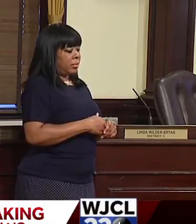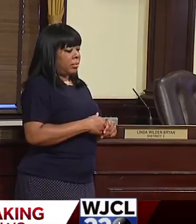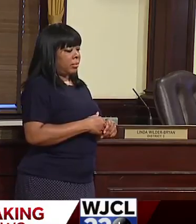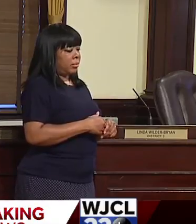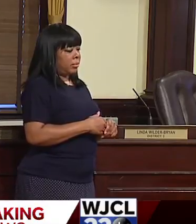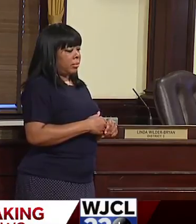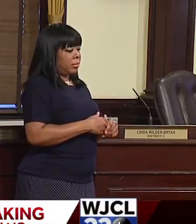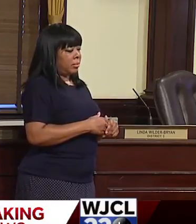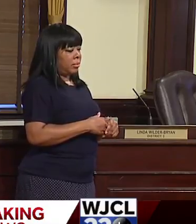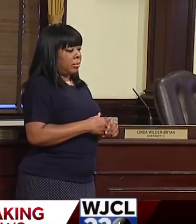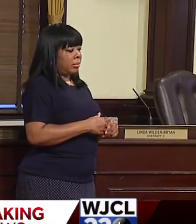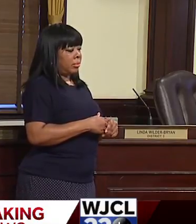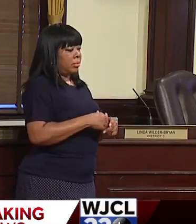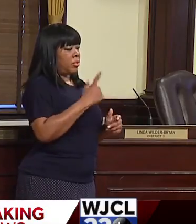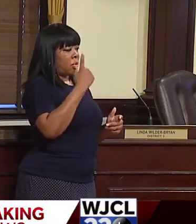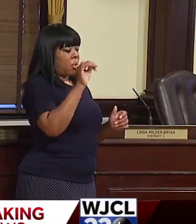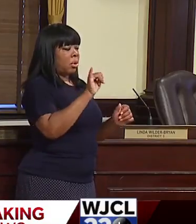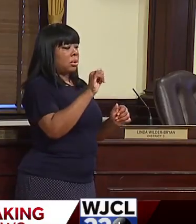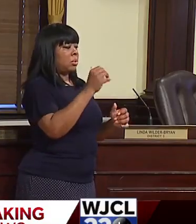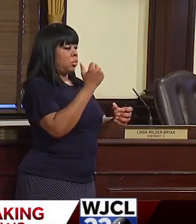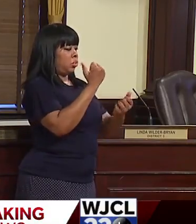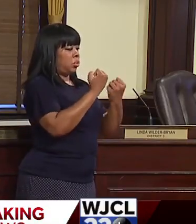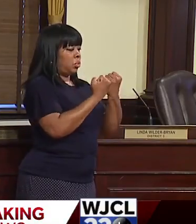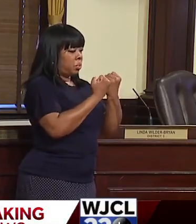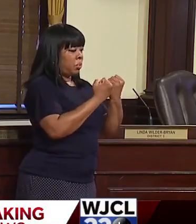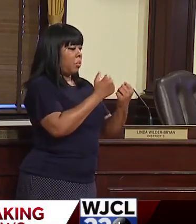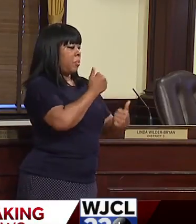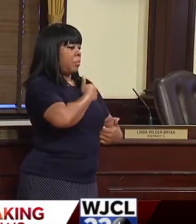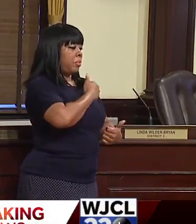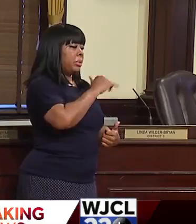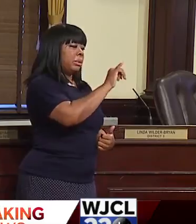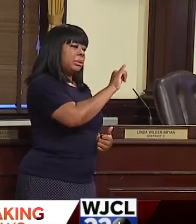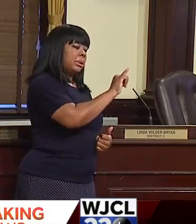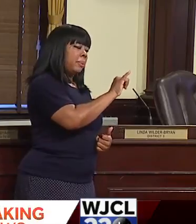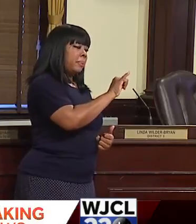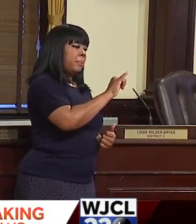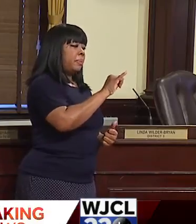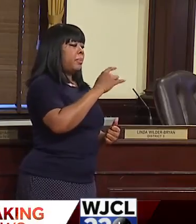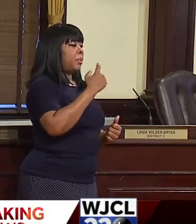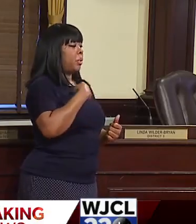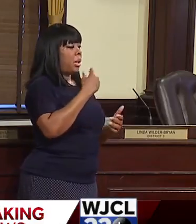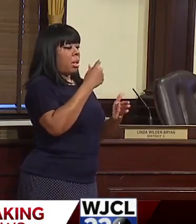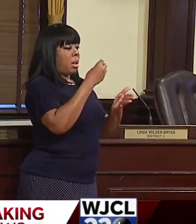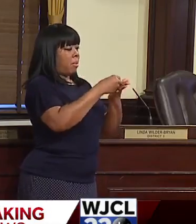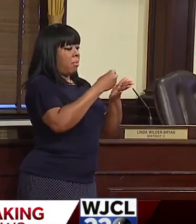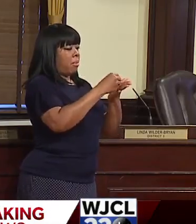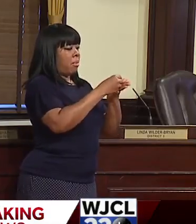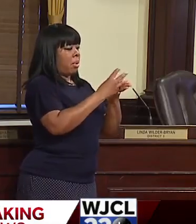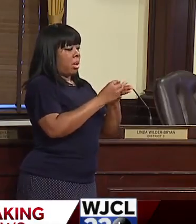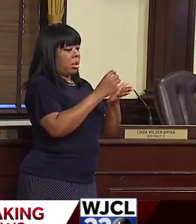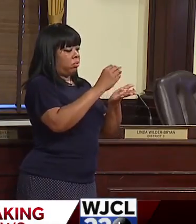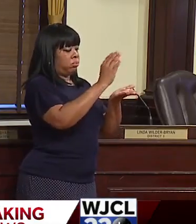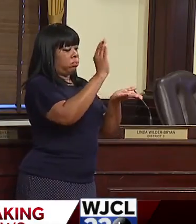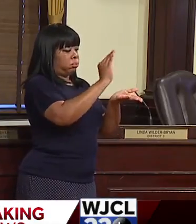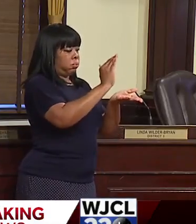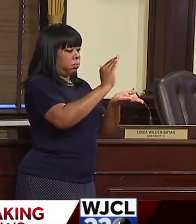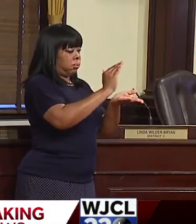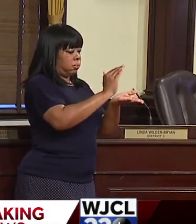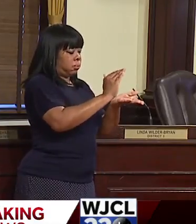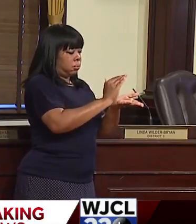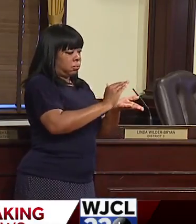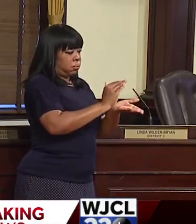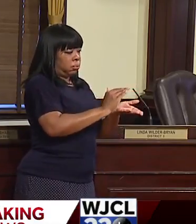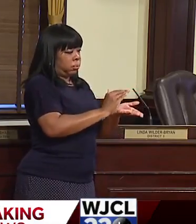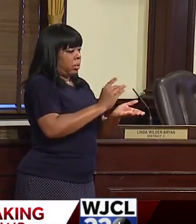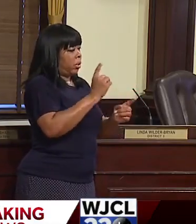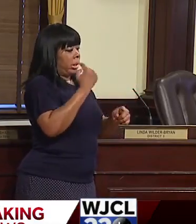military for that very, very reason, because we're already losing money and we can't continue to lose money. So